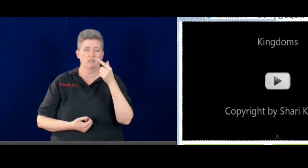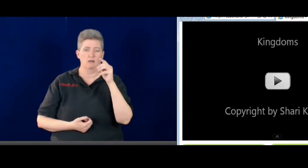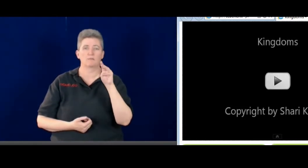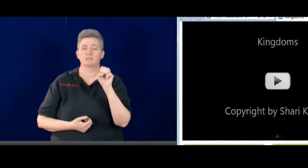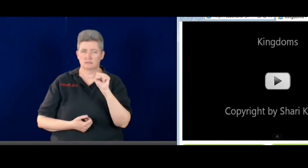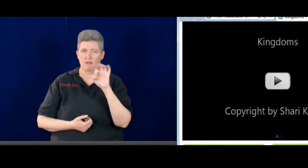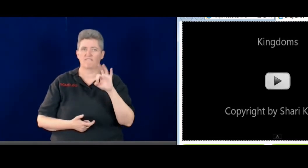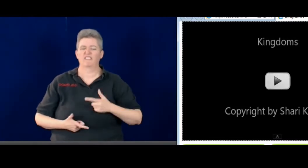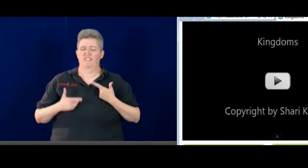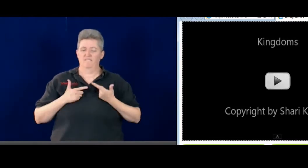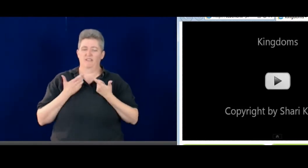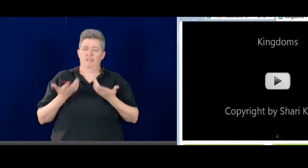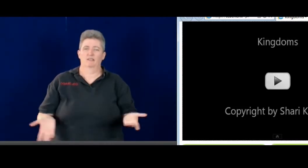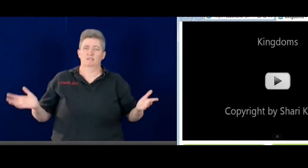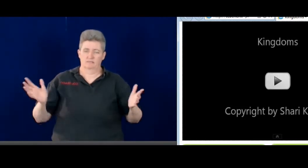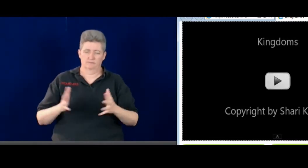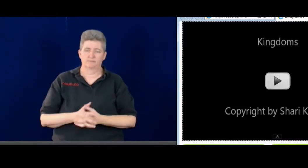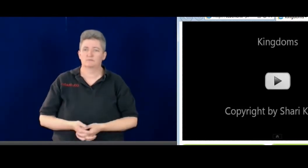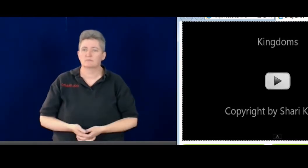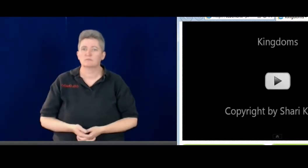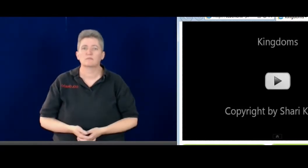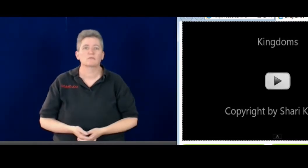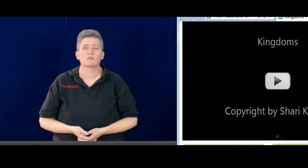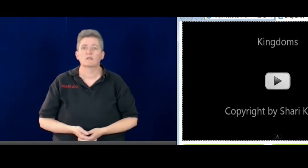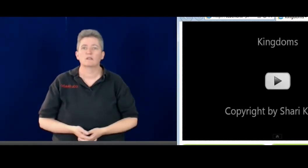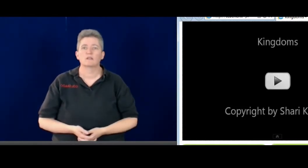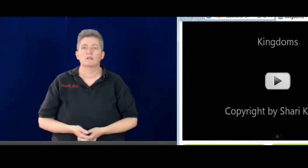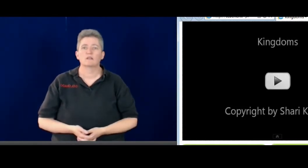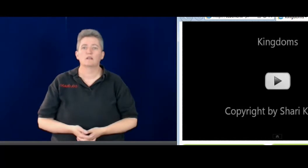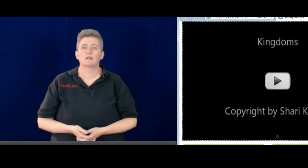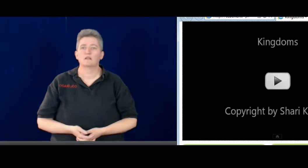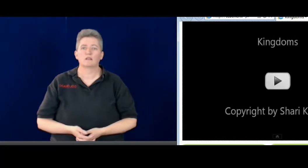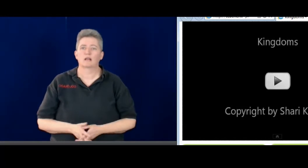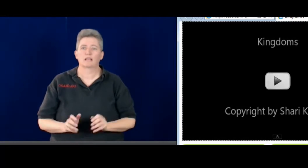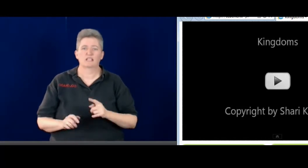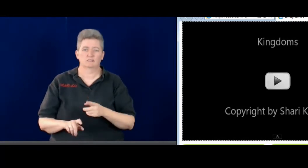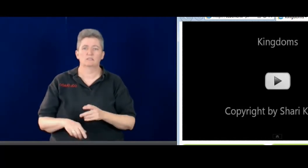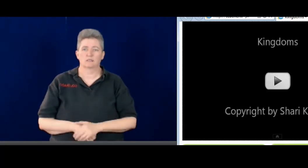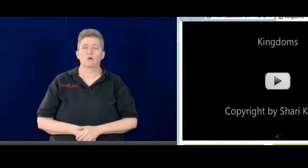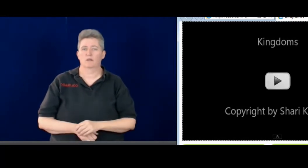The Kingdoms. Kingdoms of life. Of living things.